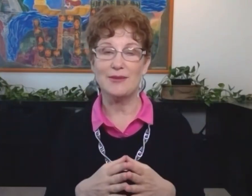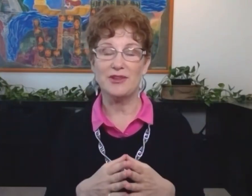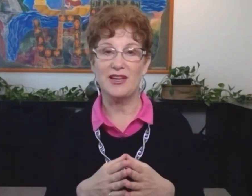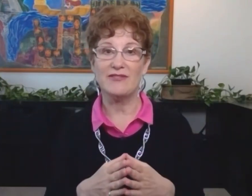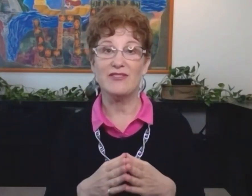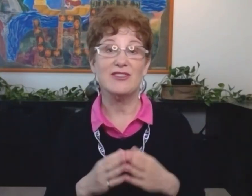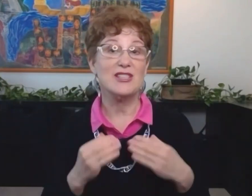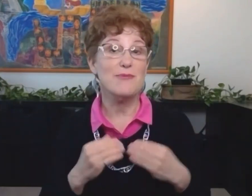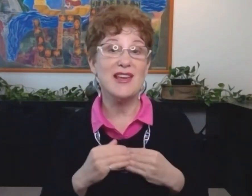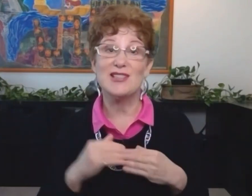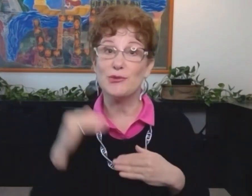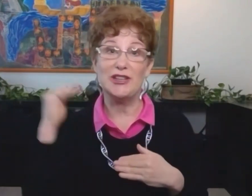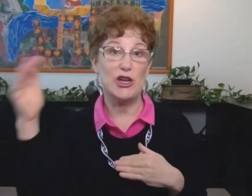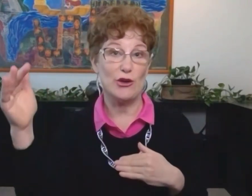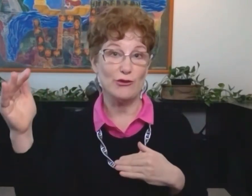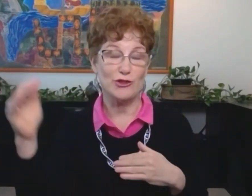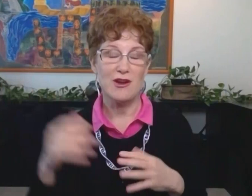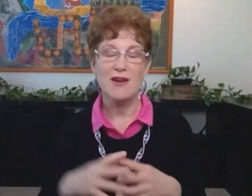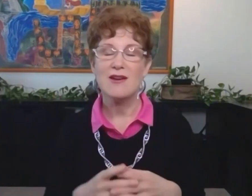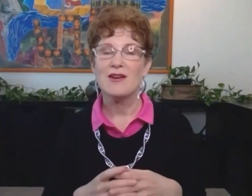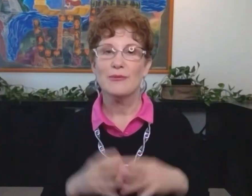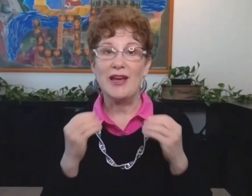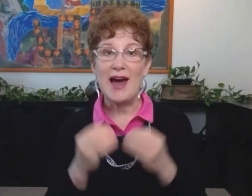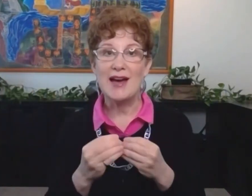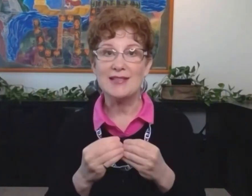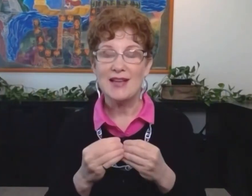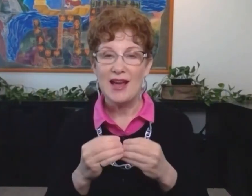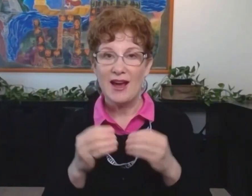you about something to me that's really huge.